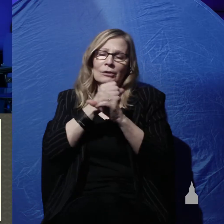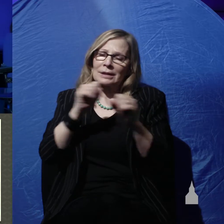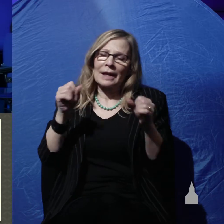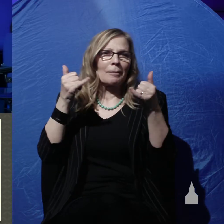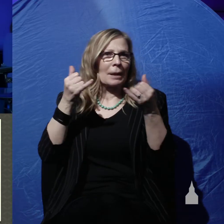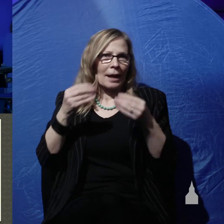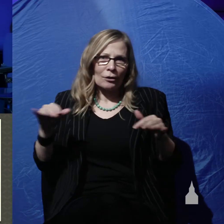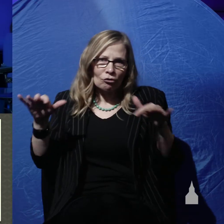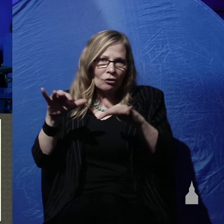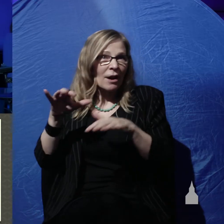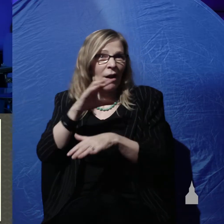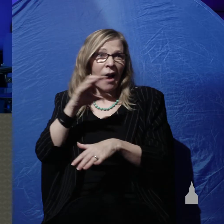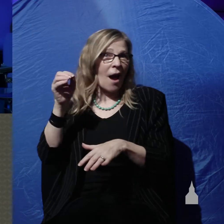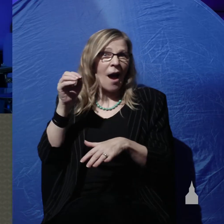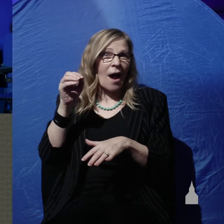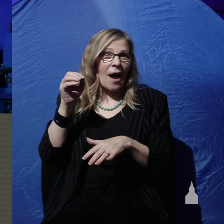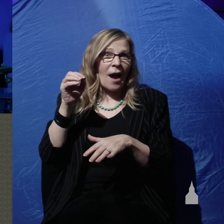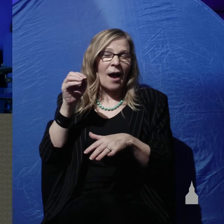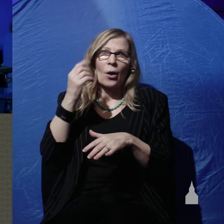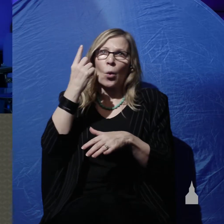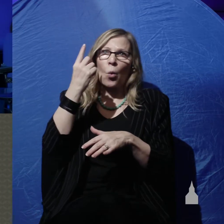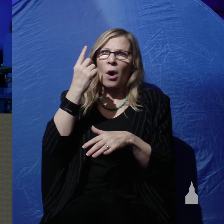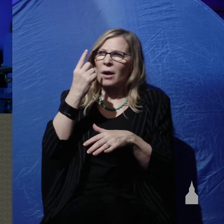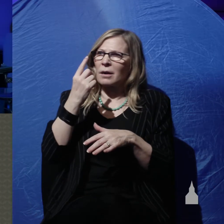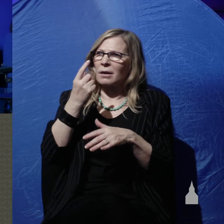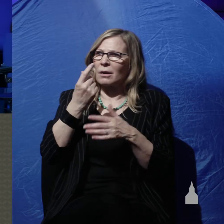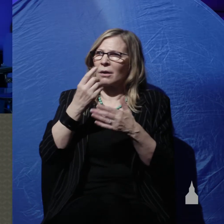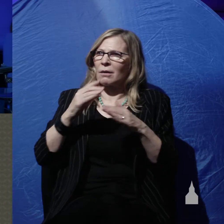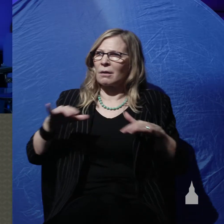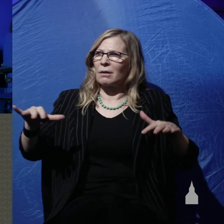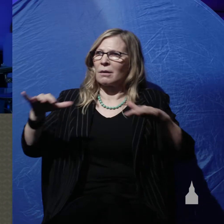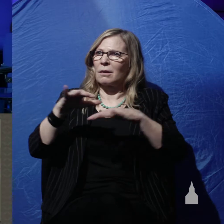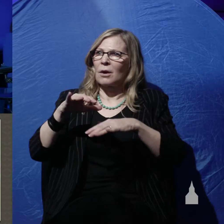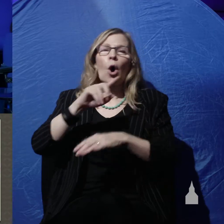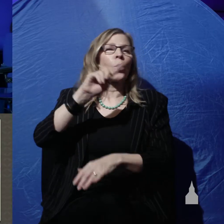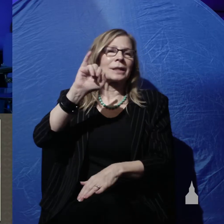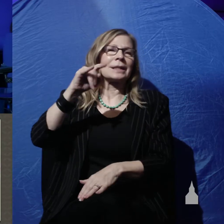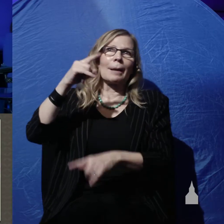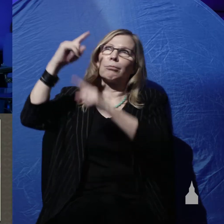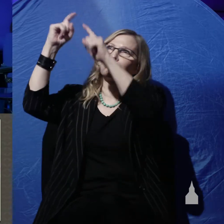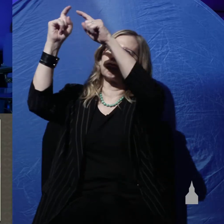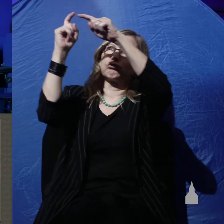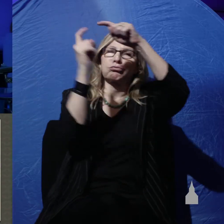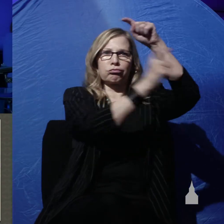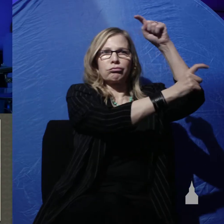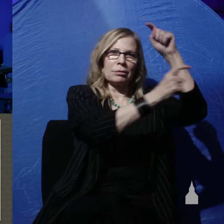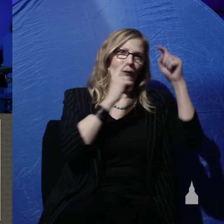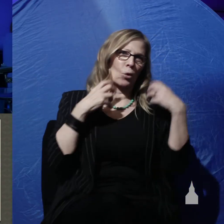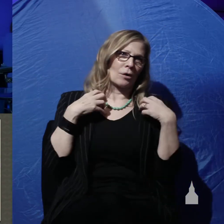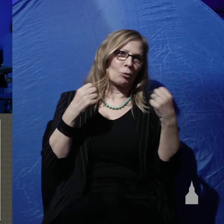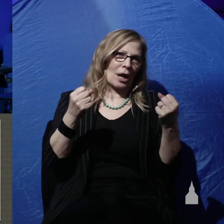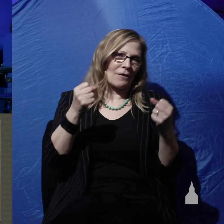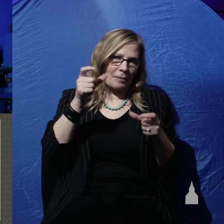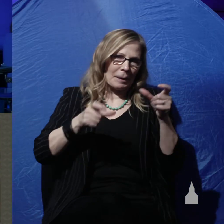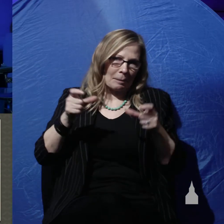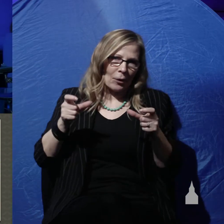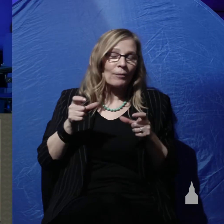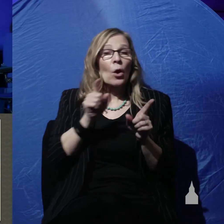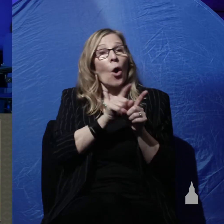and a zipline course for the courageous. We also have a virtual reality experience where you can kind of experience